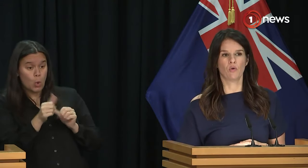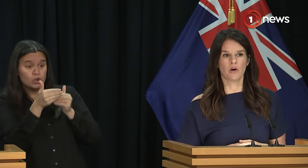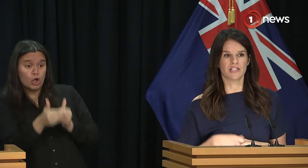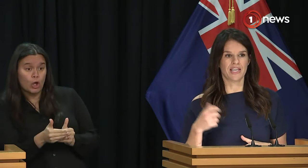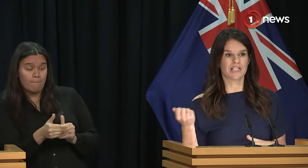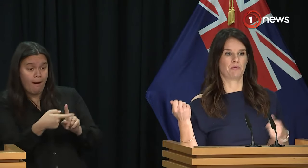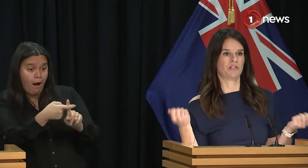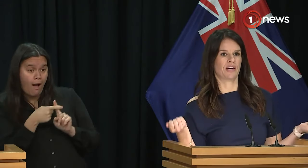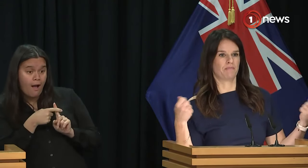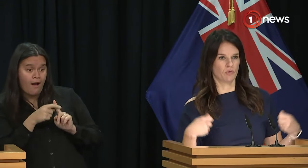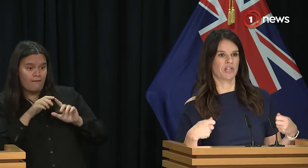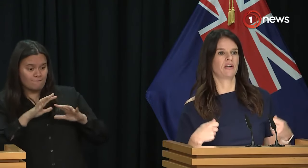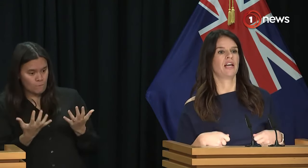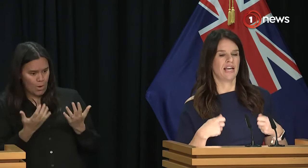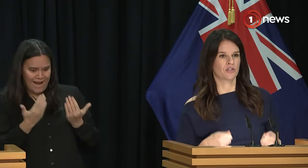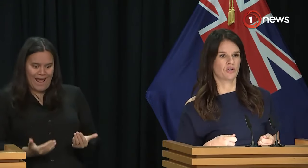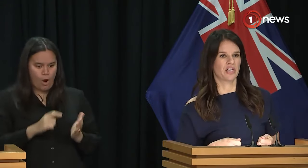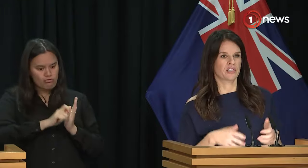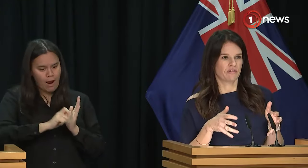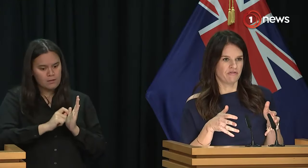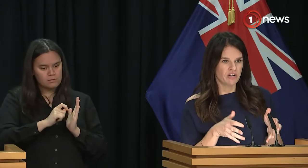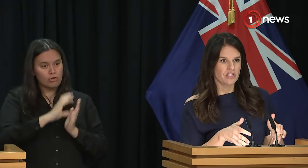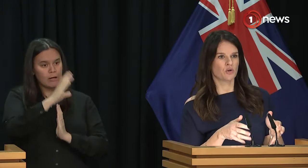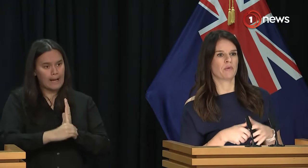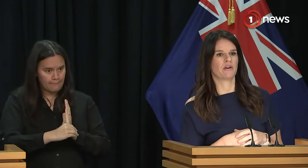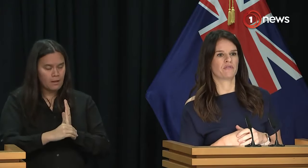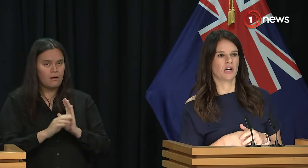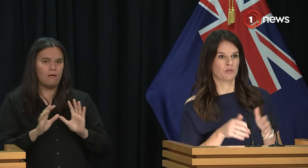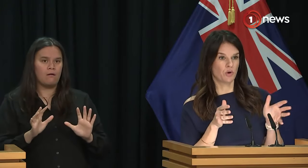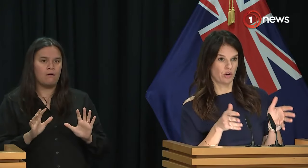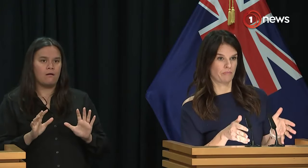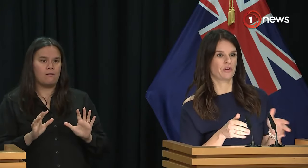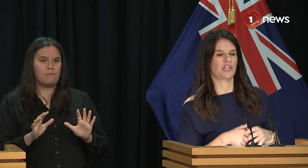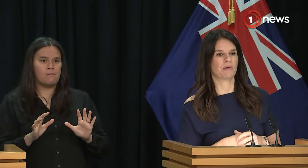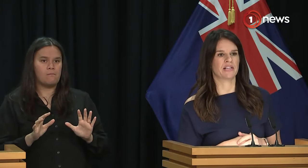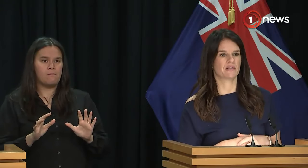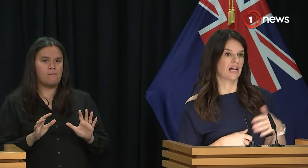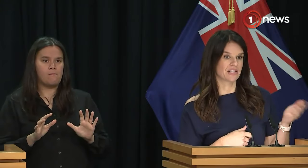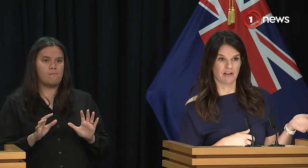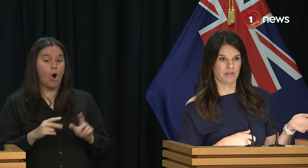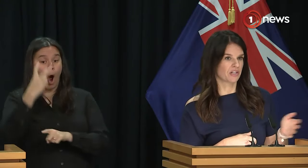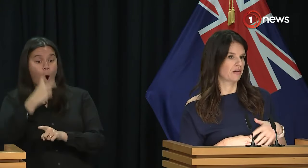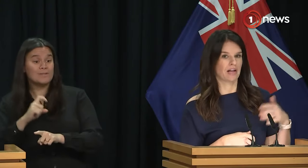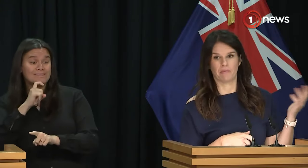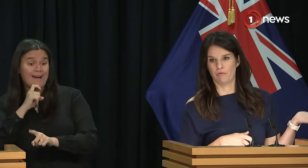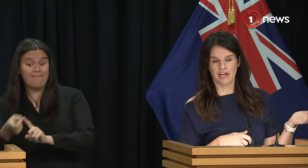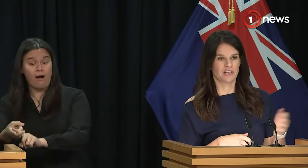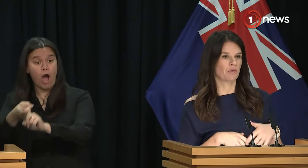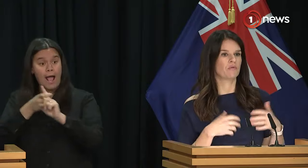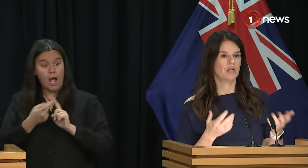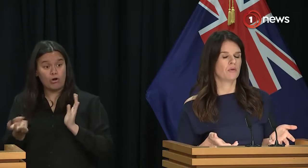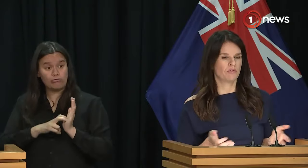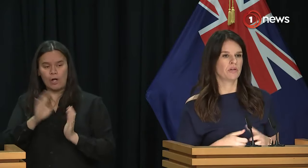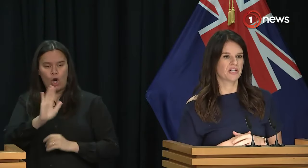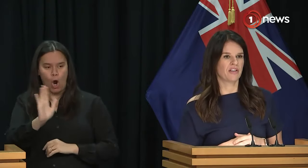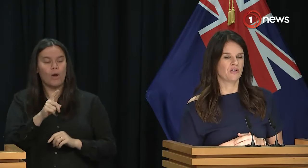Typically, they are always experts that are brought in as contractors for a very short period of time to work on a project base. The last government did it, the government for that